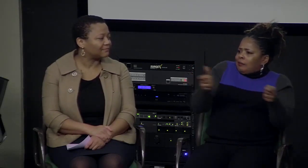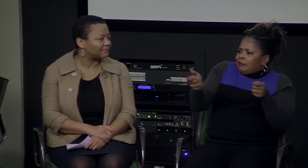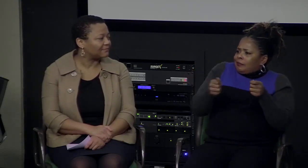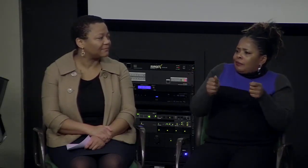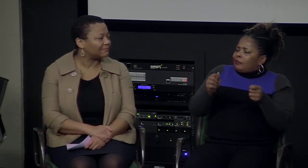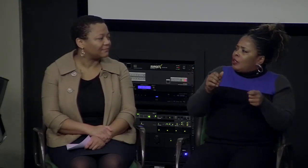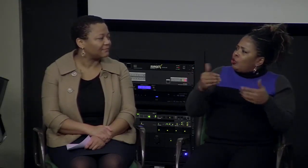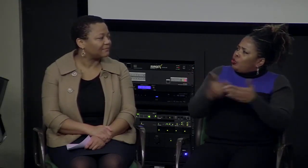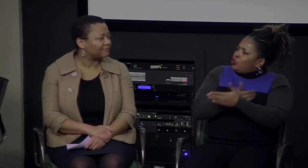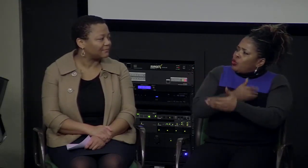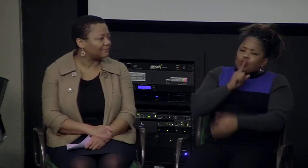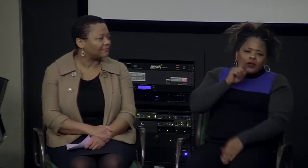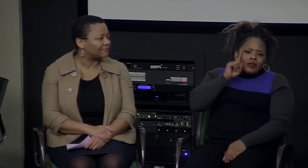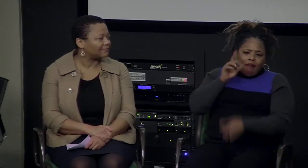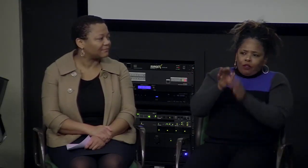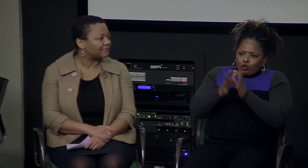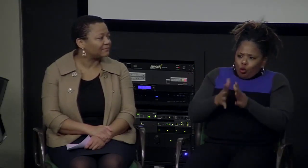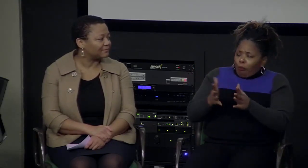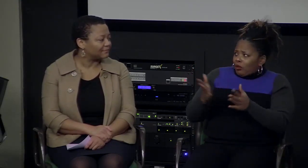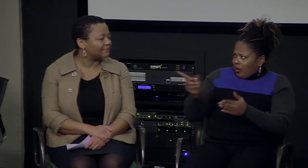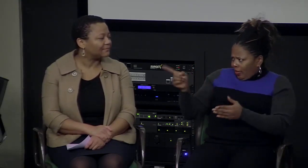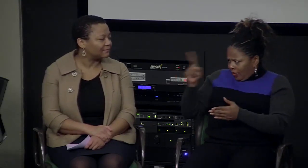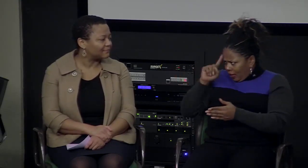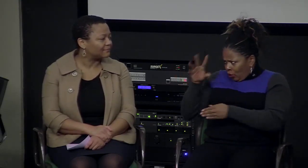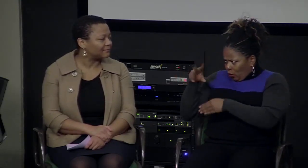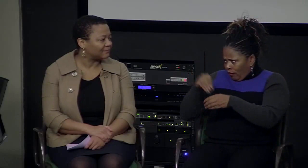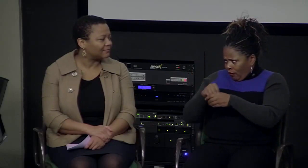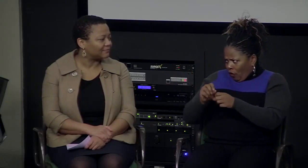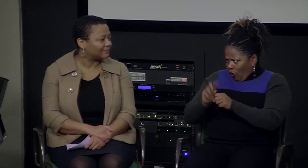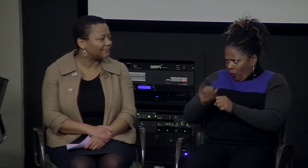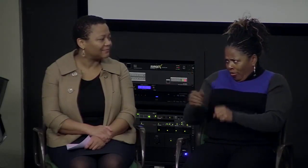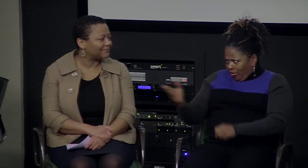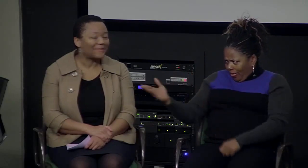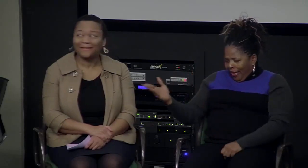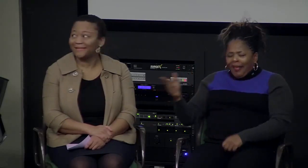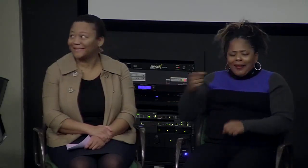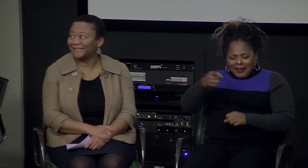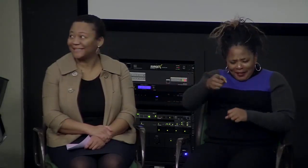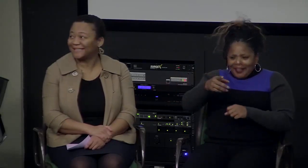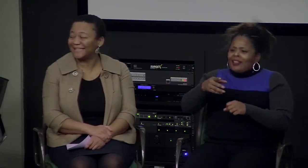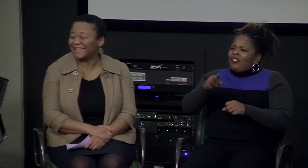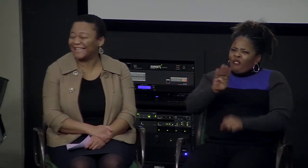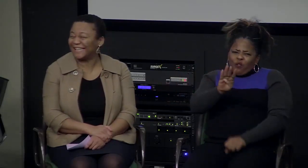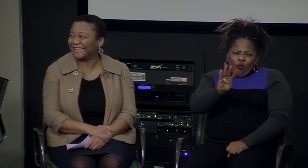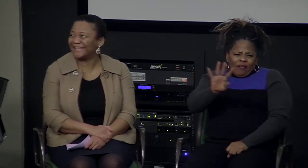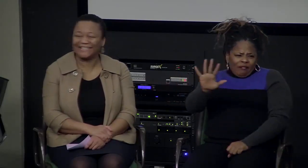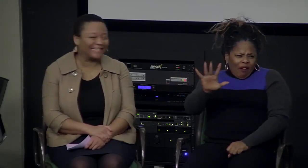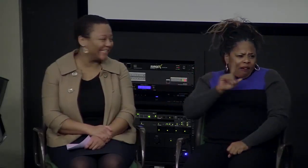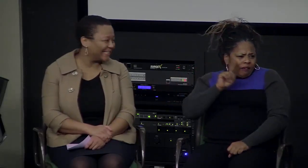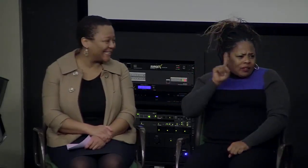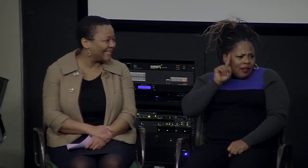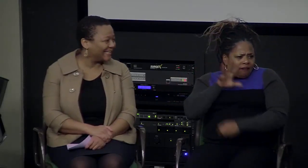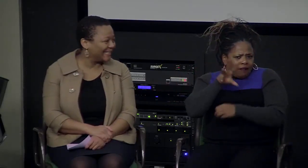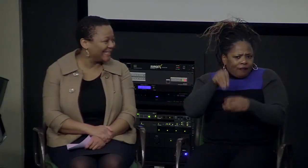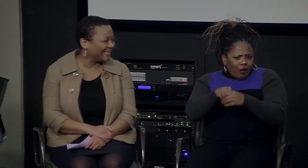workshops where they're bringing in new interpreters and deaf interpreters. I think, Naisha, you were involved in that. Yes, I was.